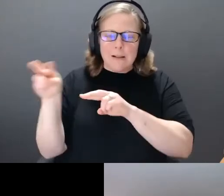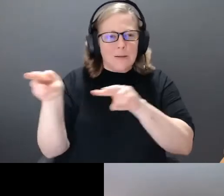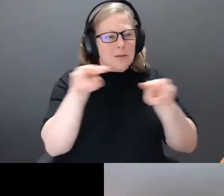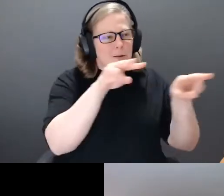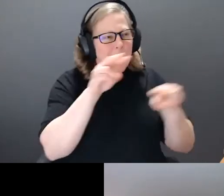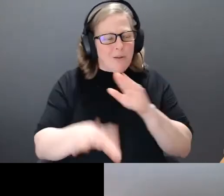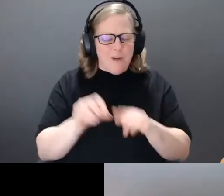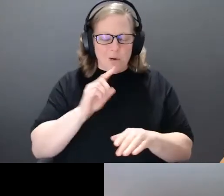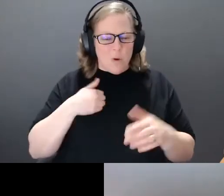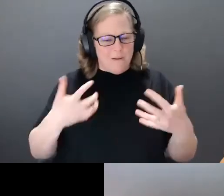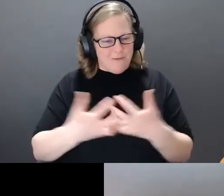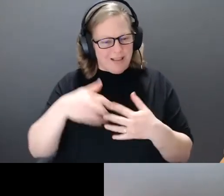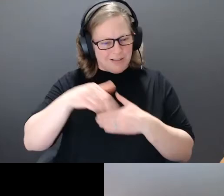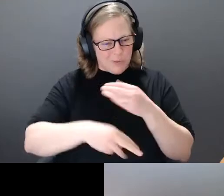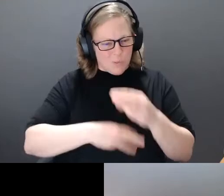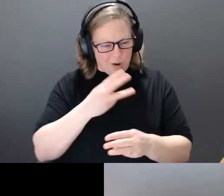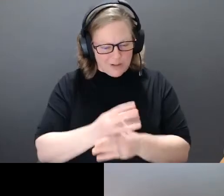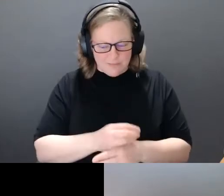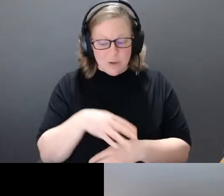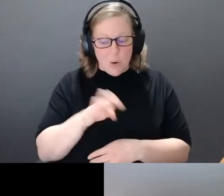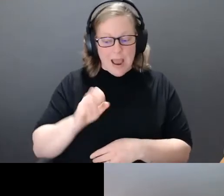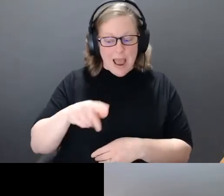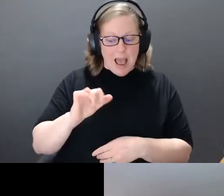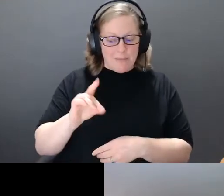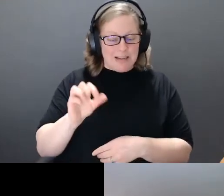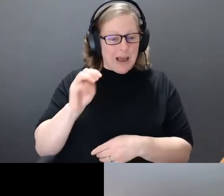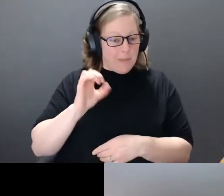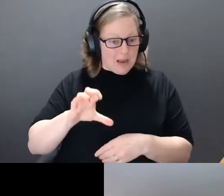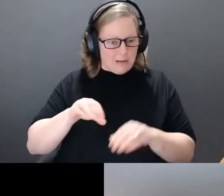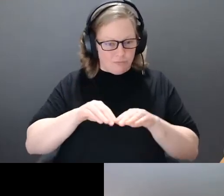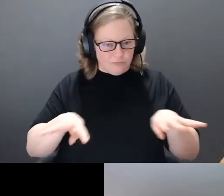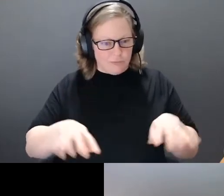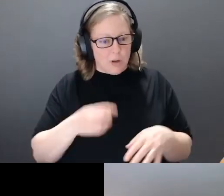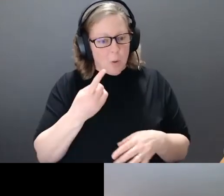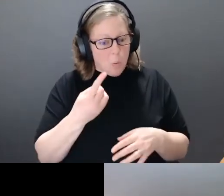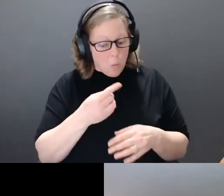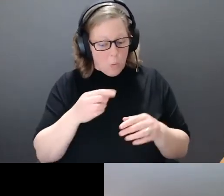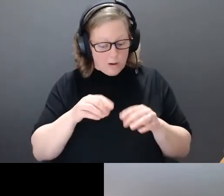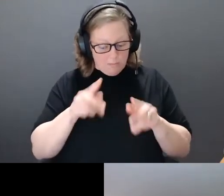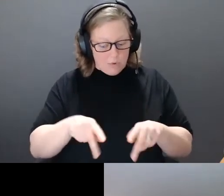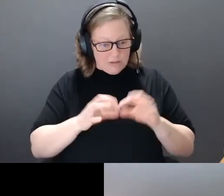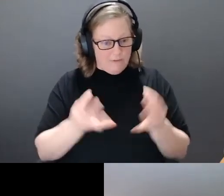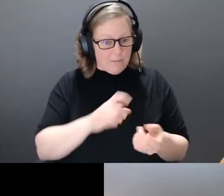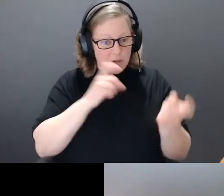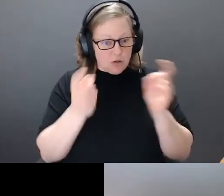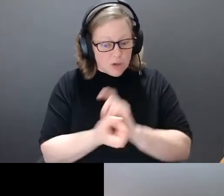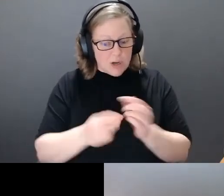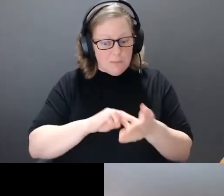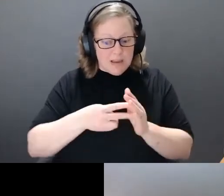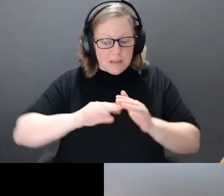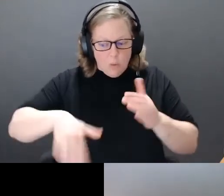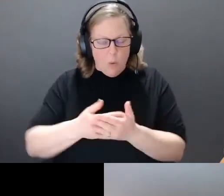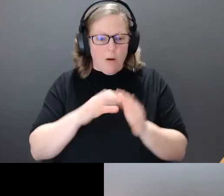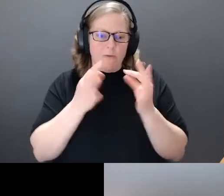Epidemic. When one member of a family changes, all the other members must shift to accommodate the change.